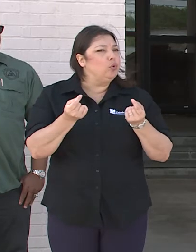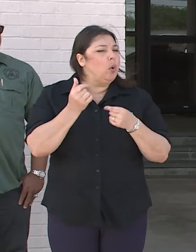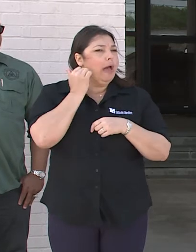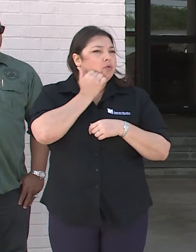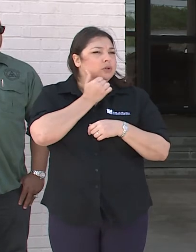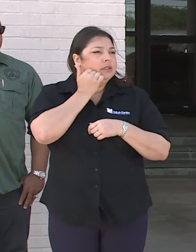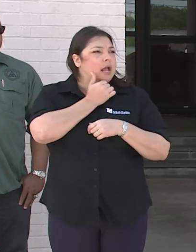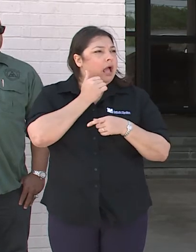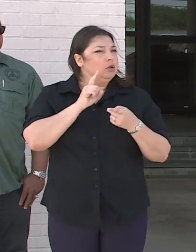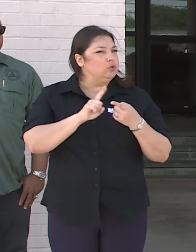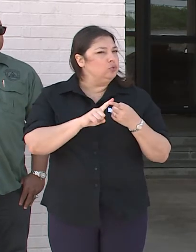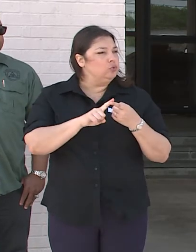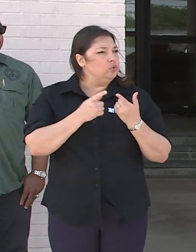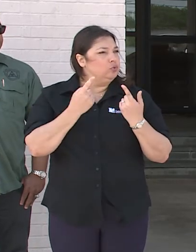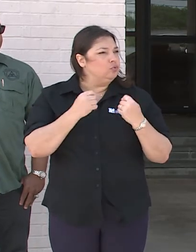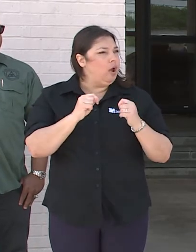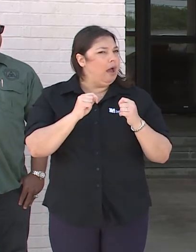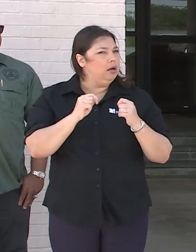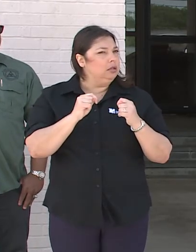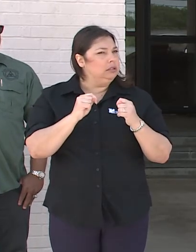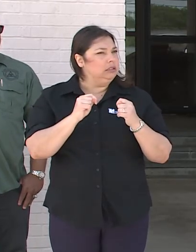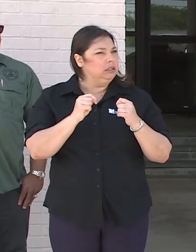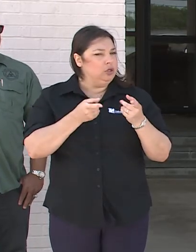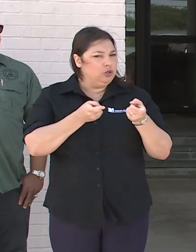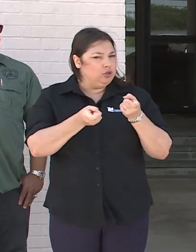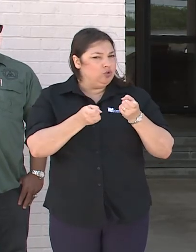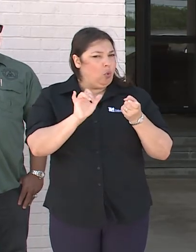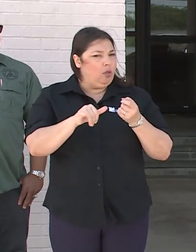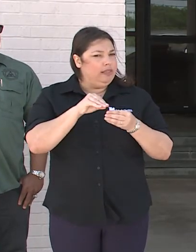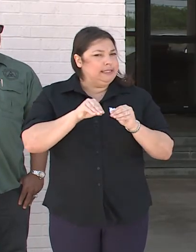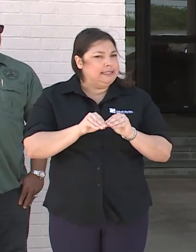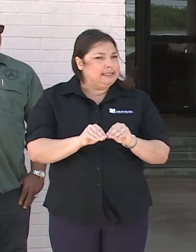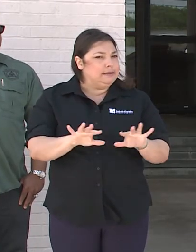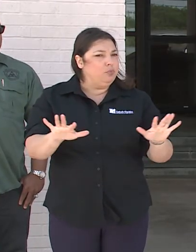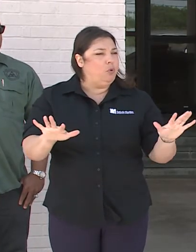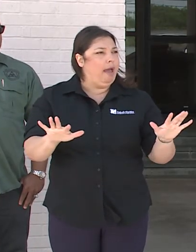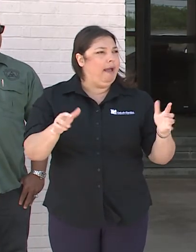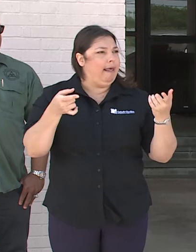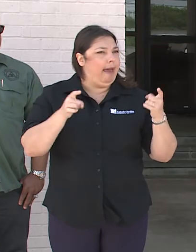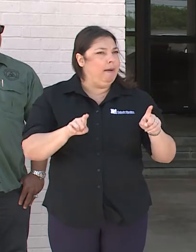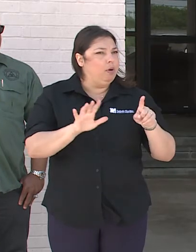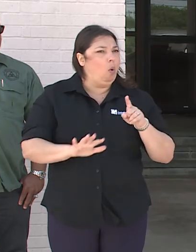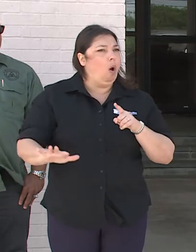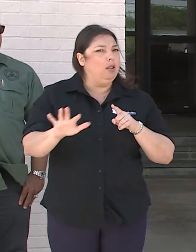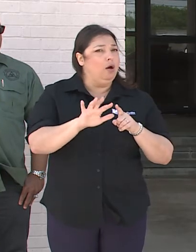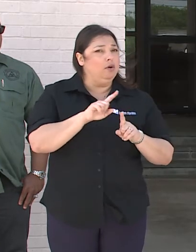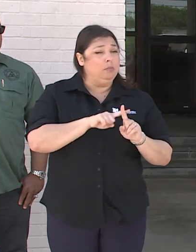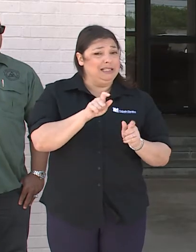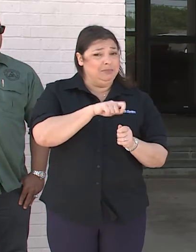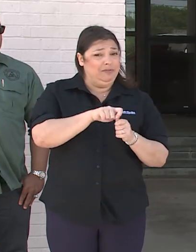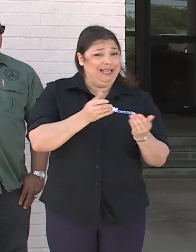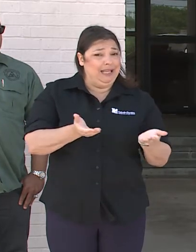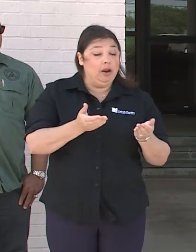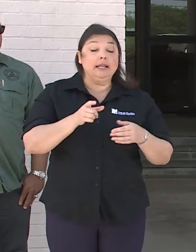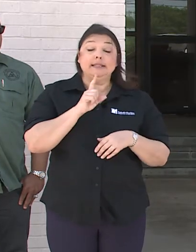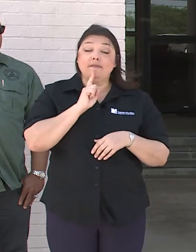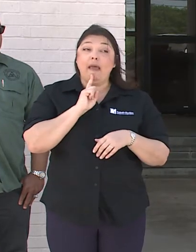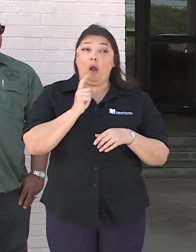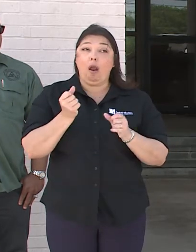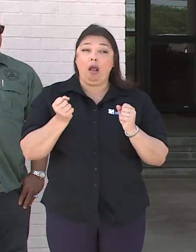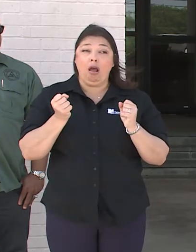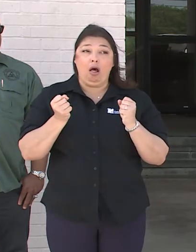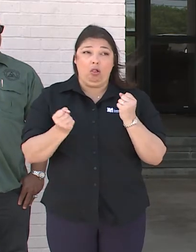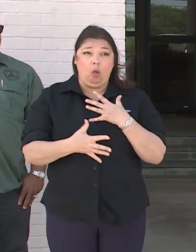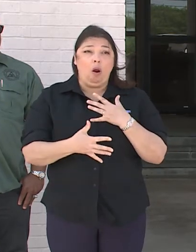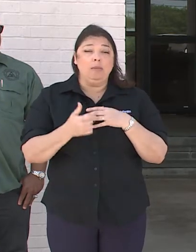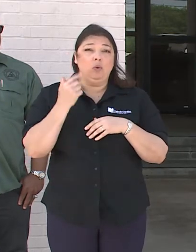a daily basis to try to mitigate this spread that's happening everywhere? Right it is very alarming you know when we